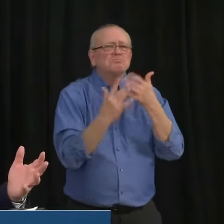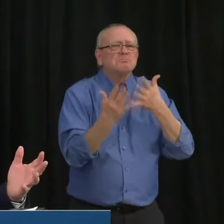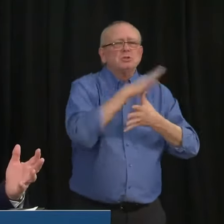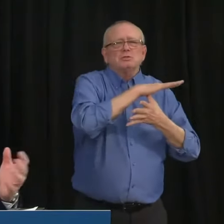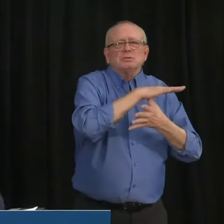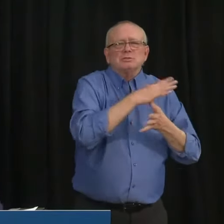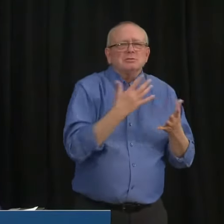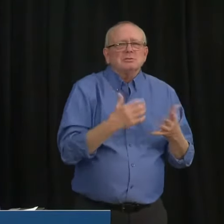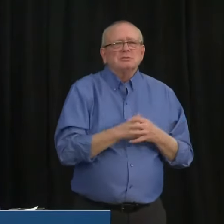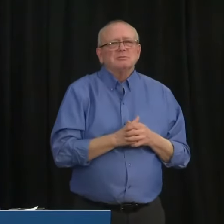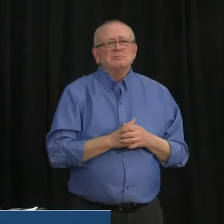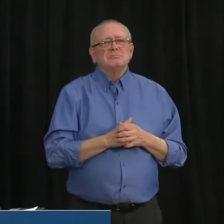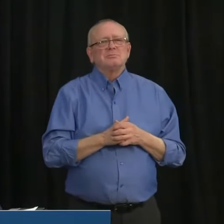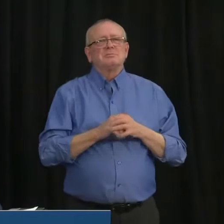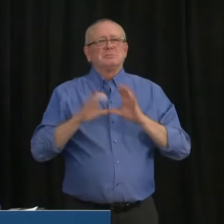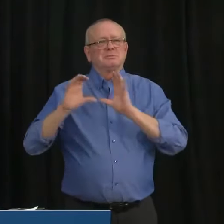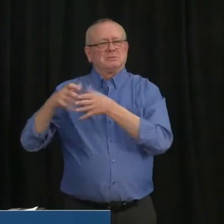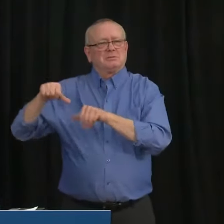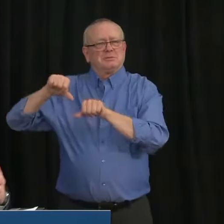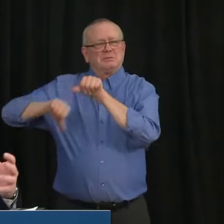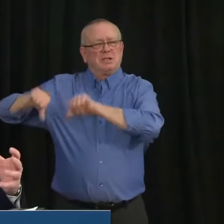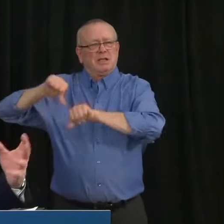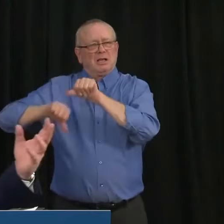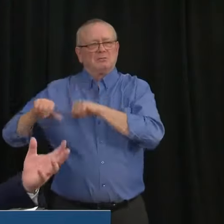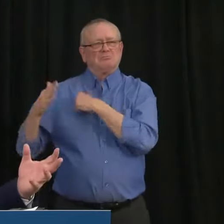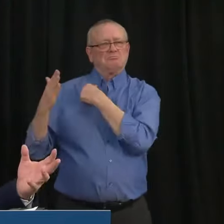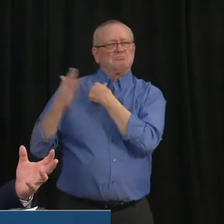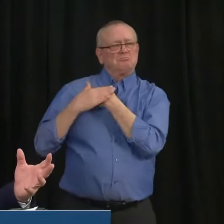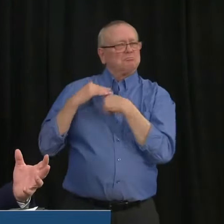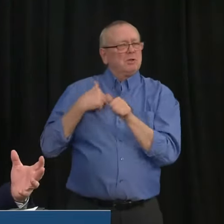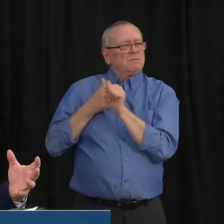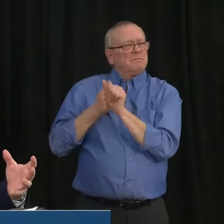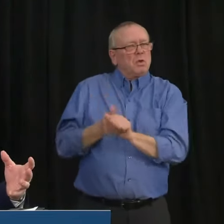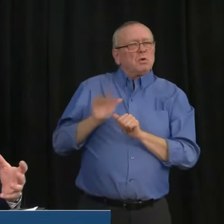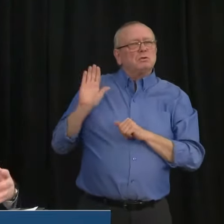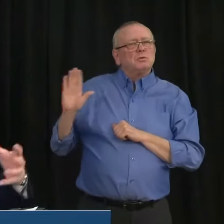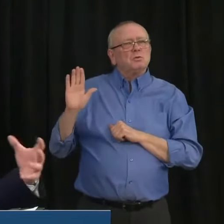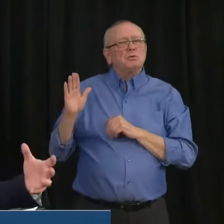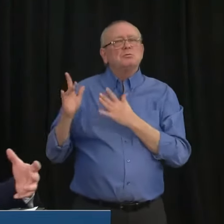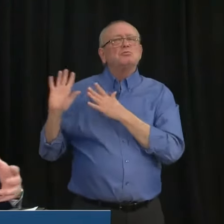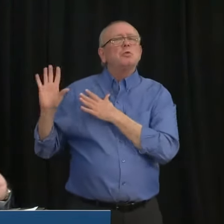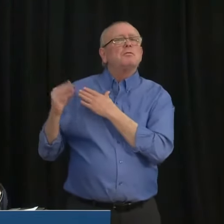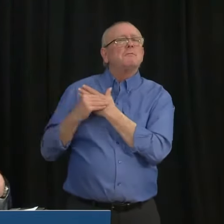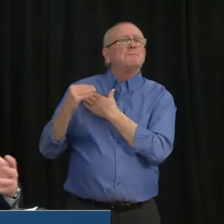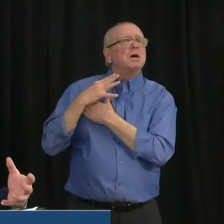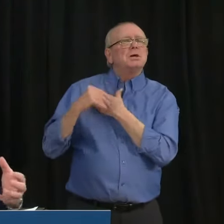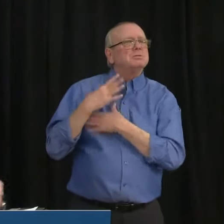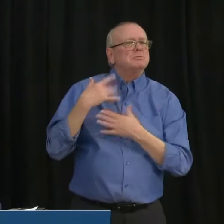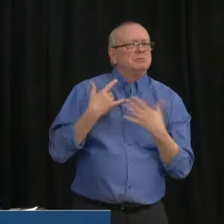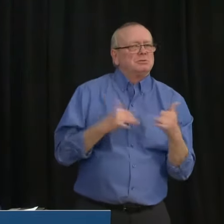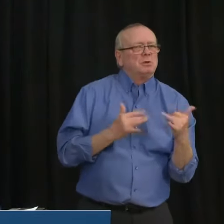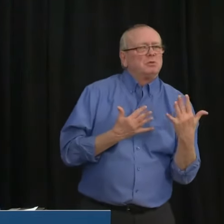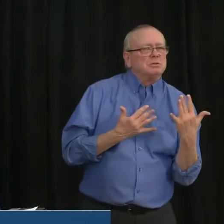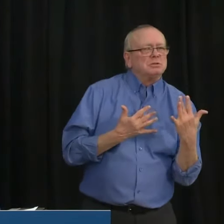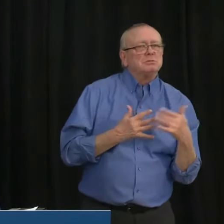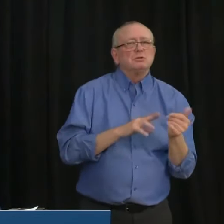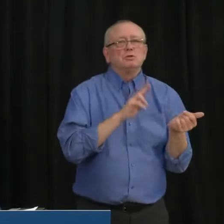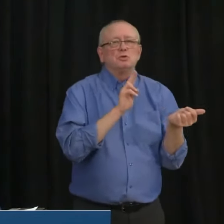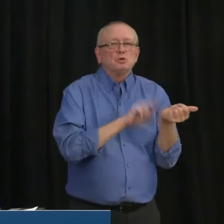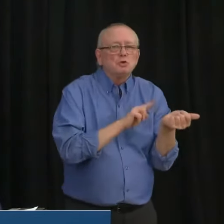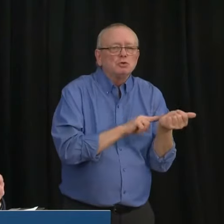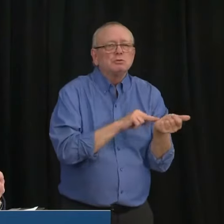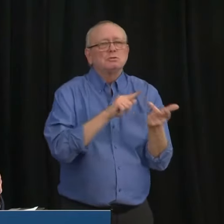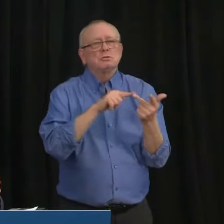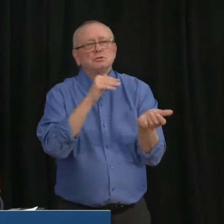we're going to wait for the scientific advice, but we would most likely begin with health care workers and the most vulnerable, such